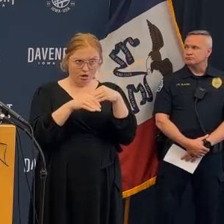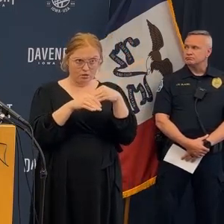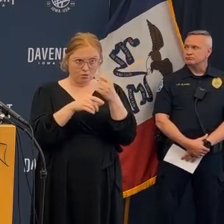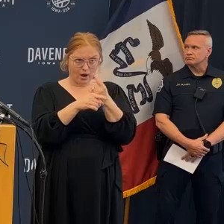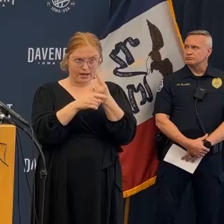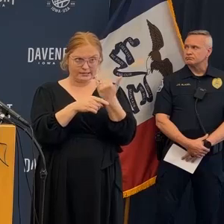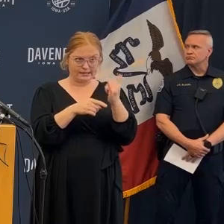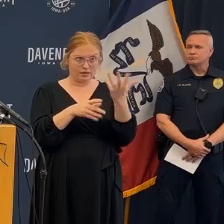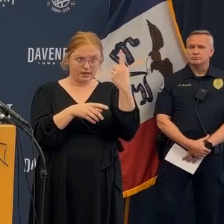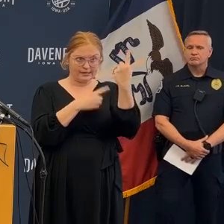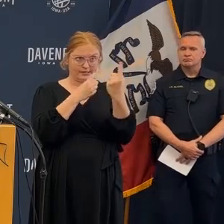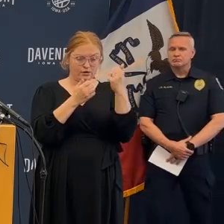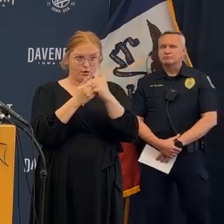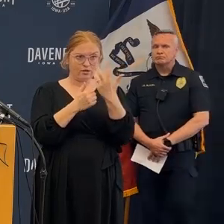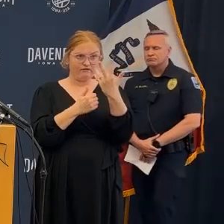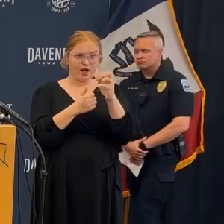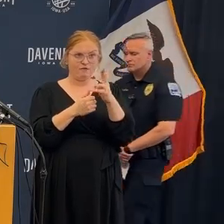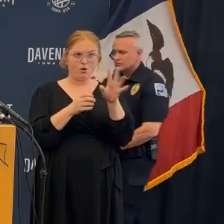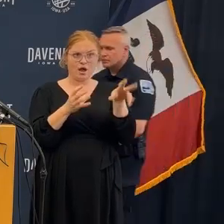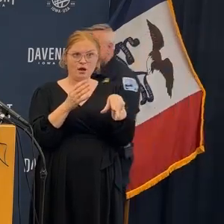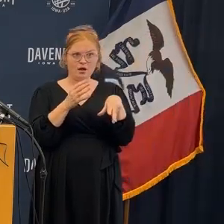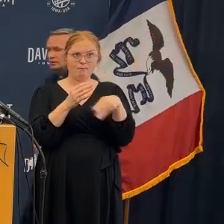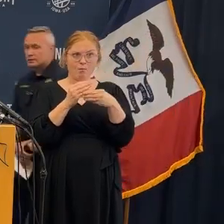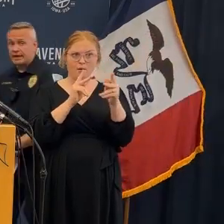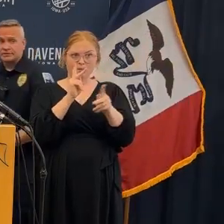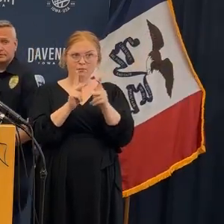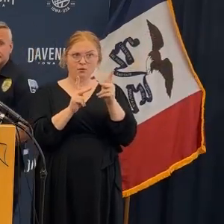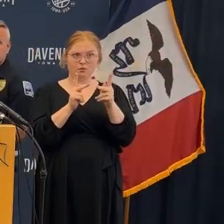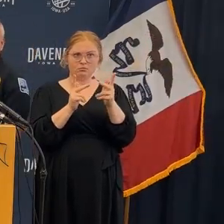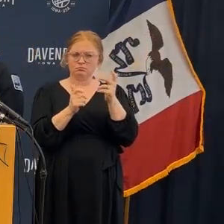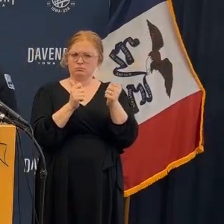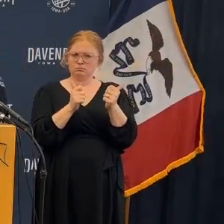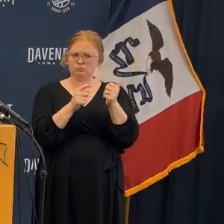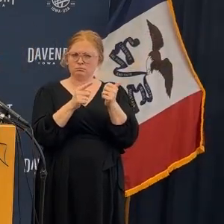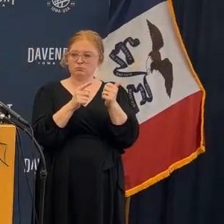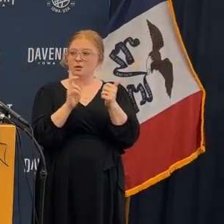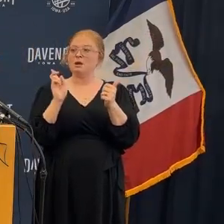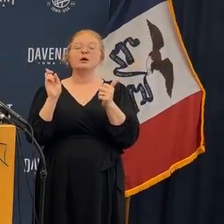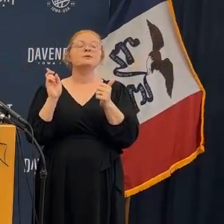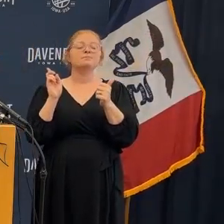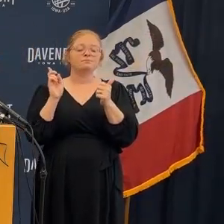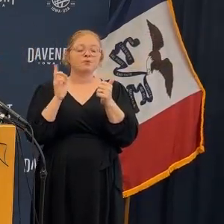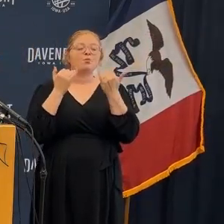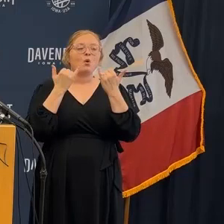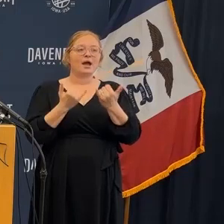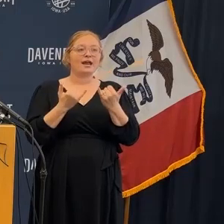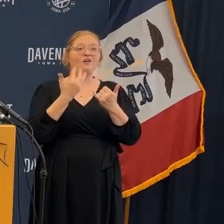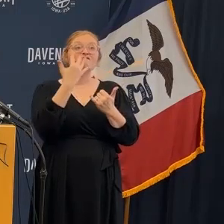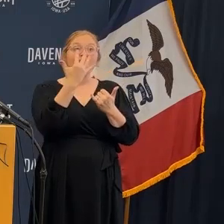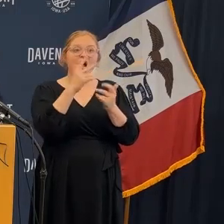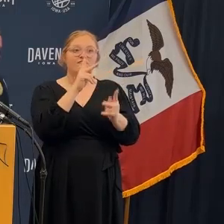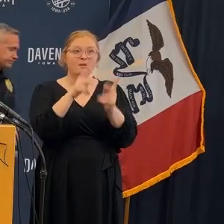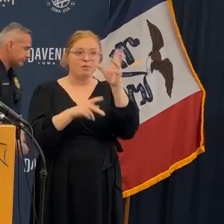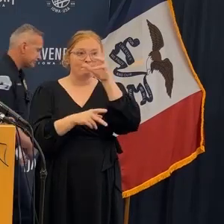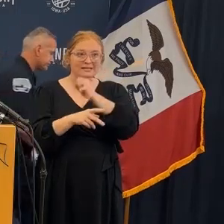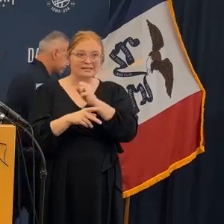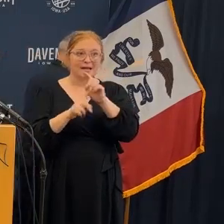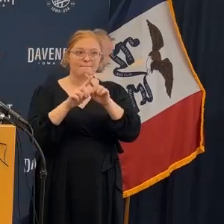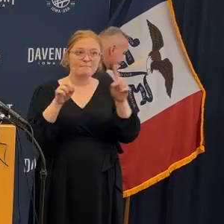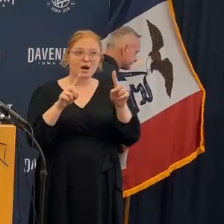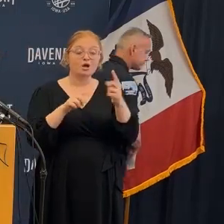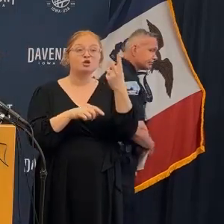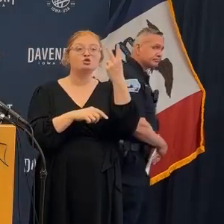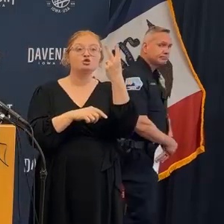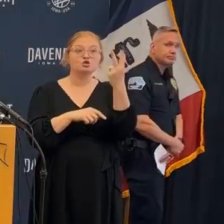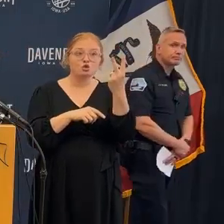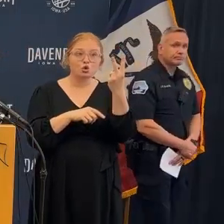who is on account for it this time in the back ma'am sorry my other question was are the two people who are probably in the building are